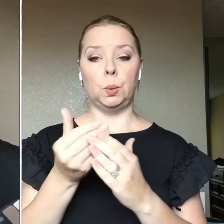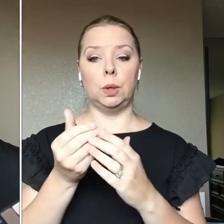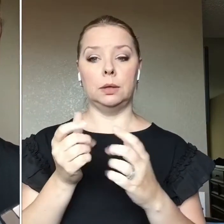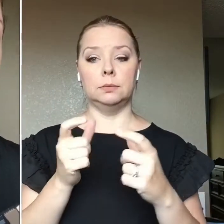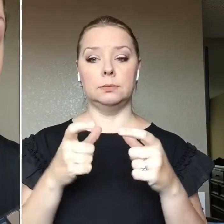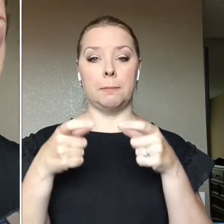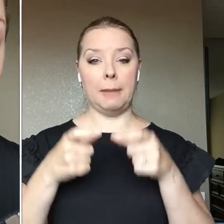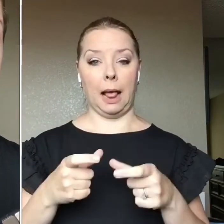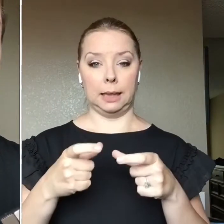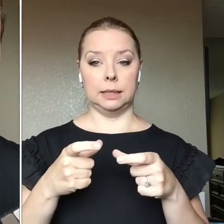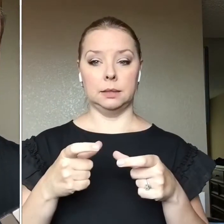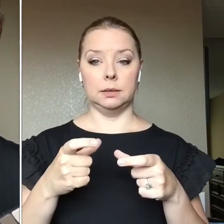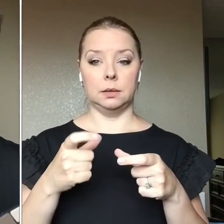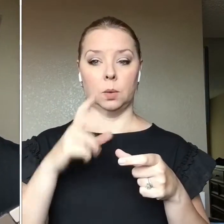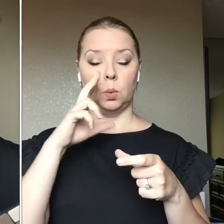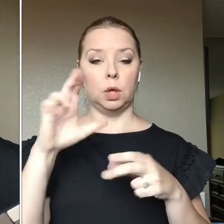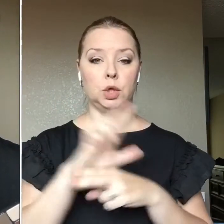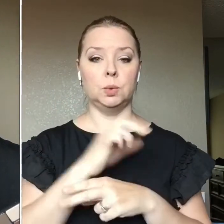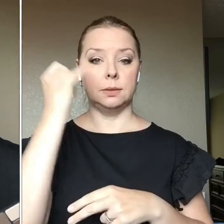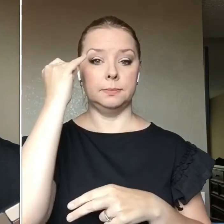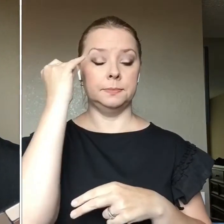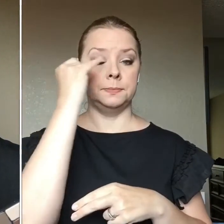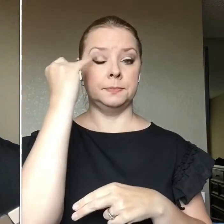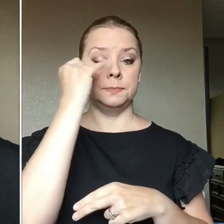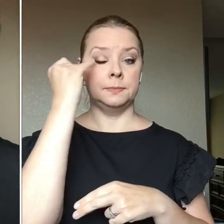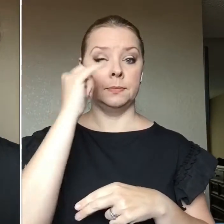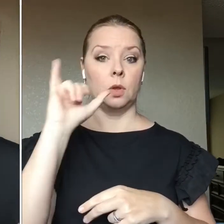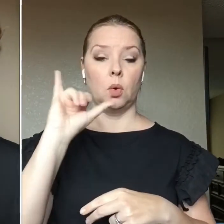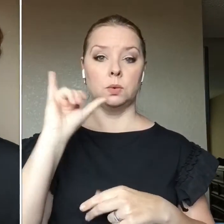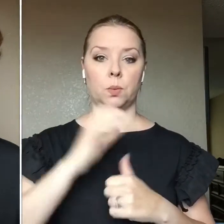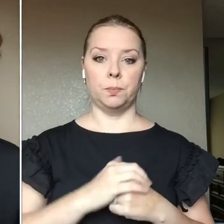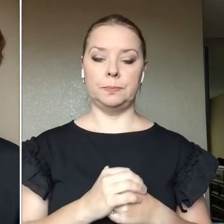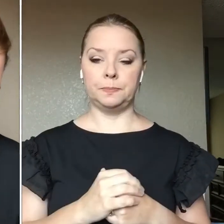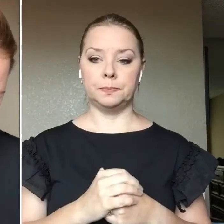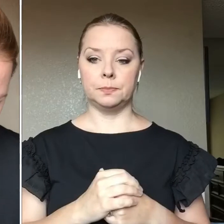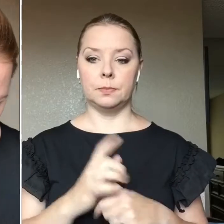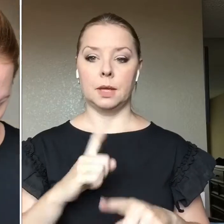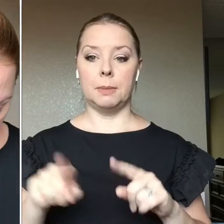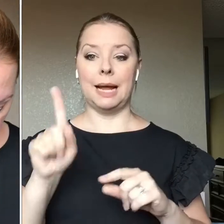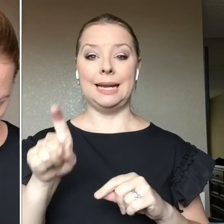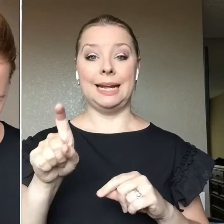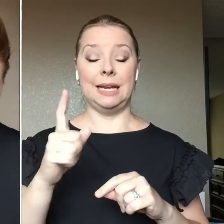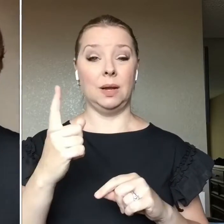palette, I'm going to use it as eyeliner also. But I need, I need one other thing first.